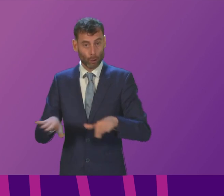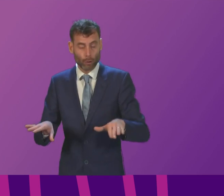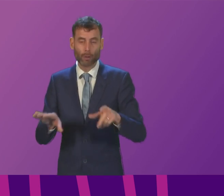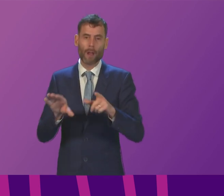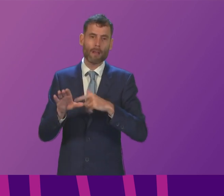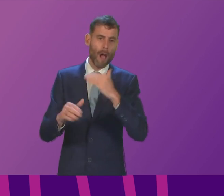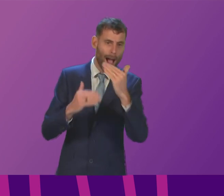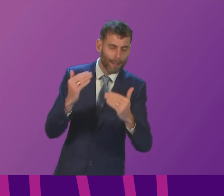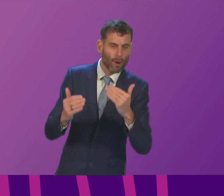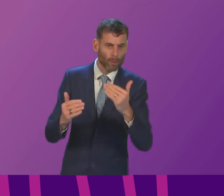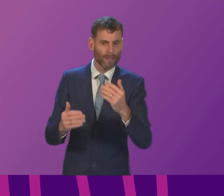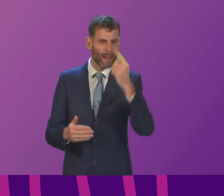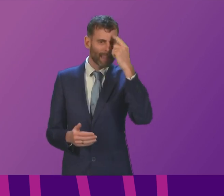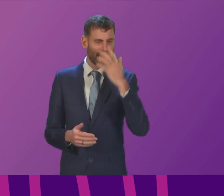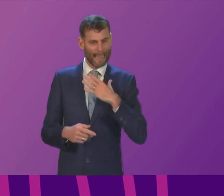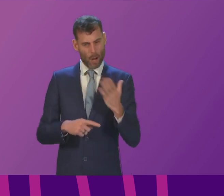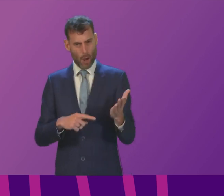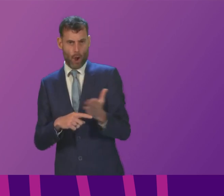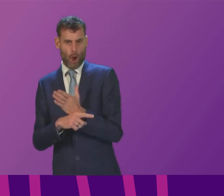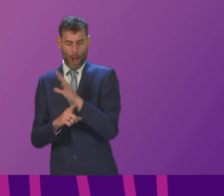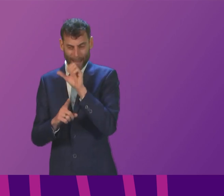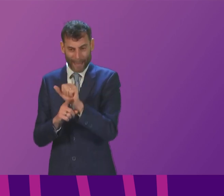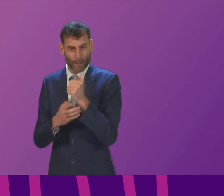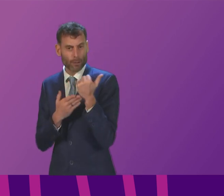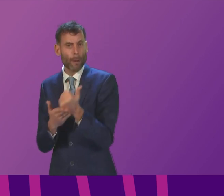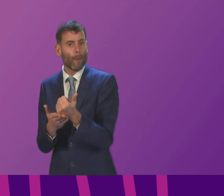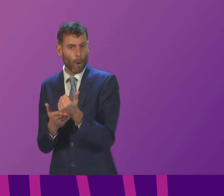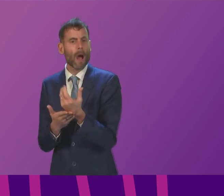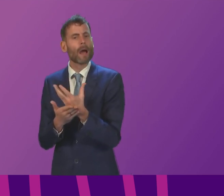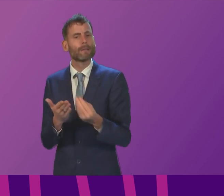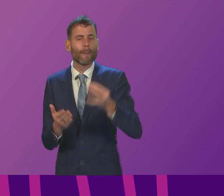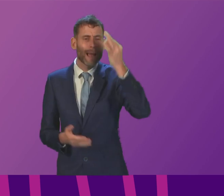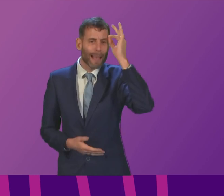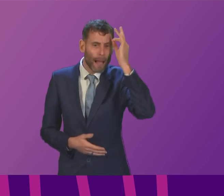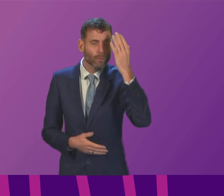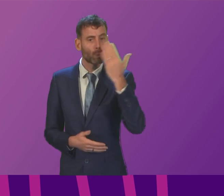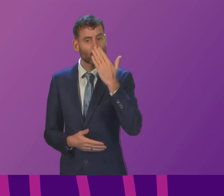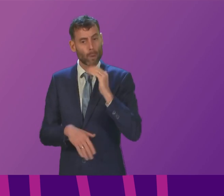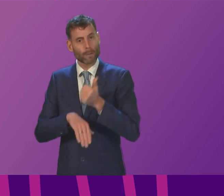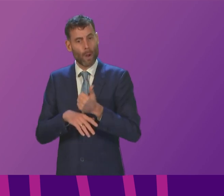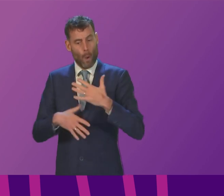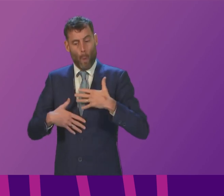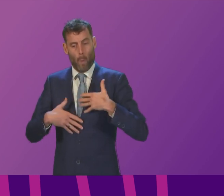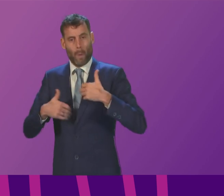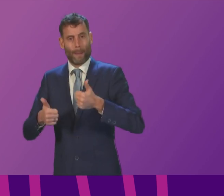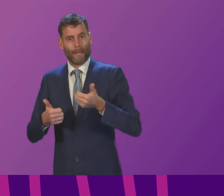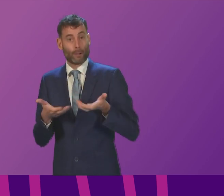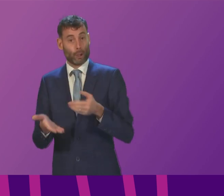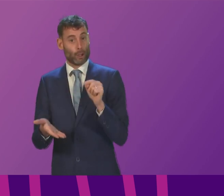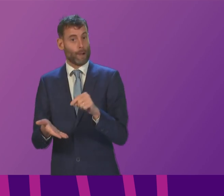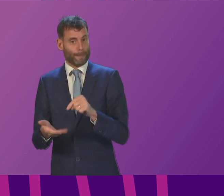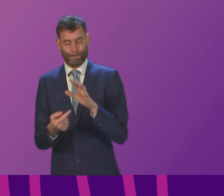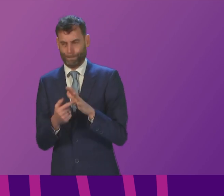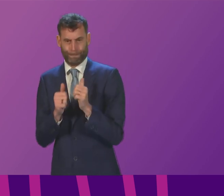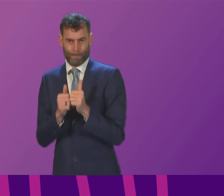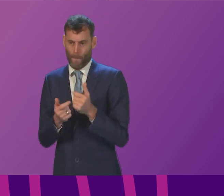more in early intervention support so counsellors in schools for example the wellbeing service that is being rolled out in order